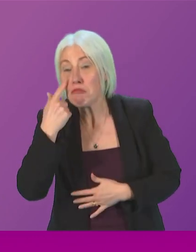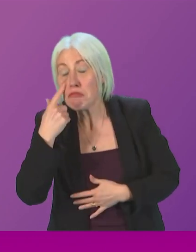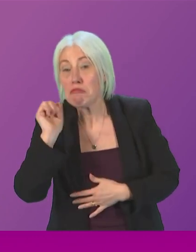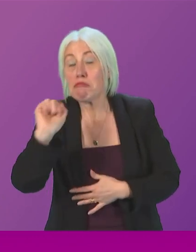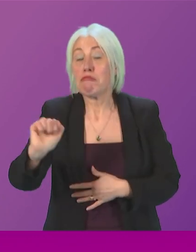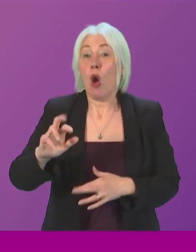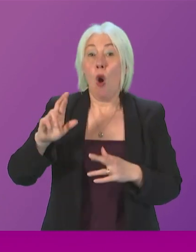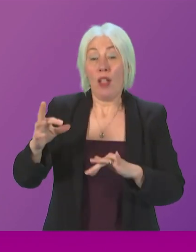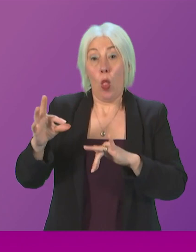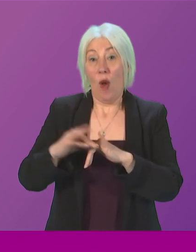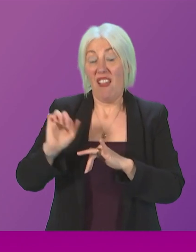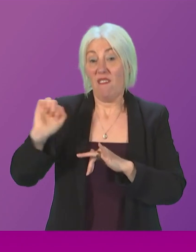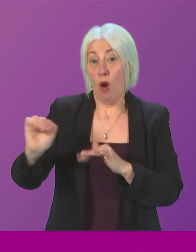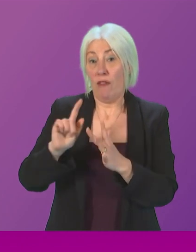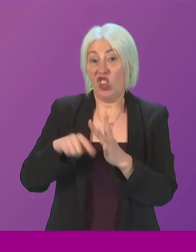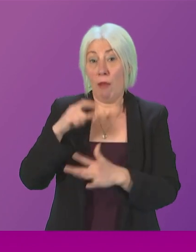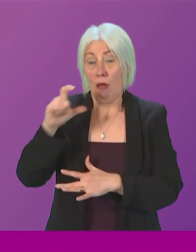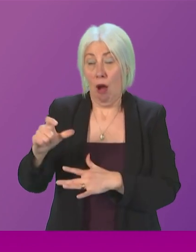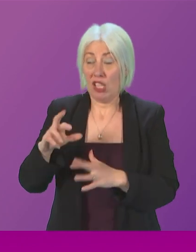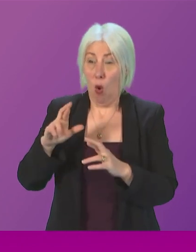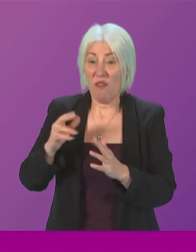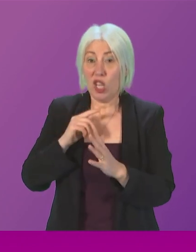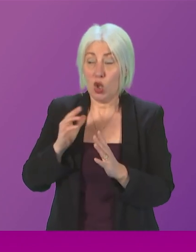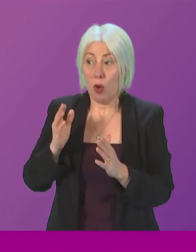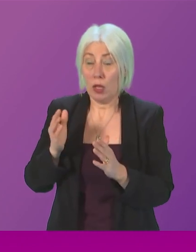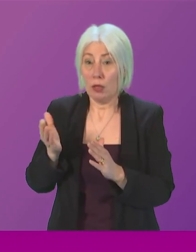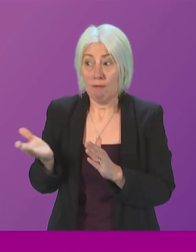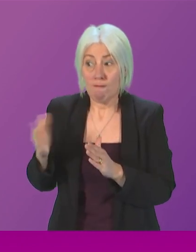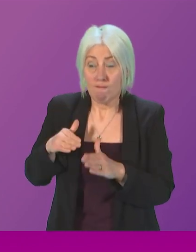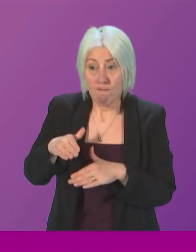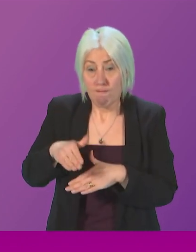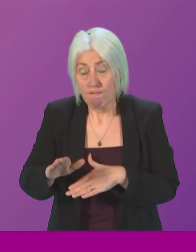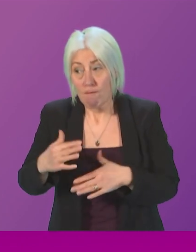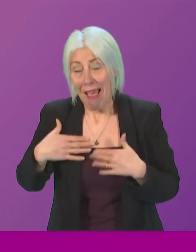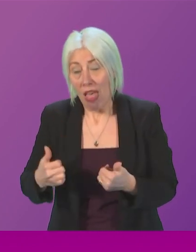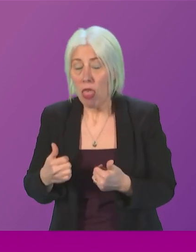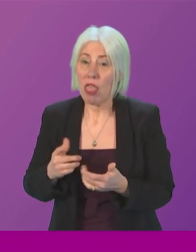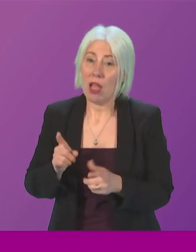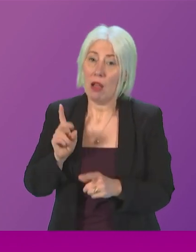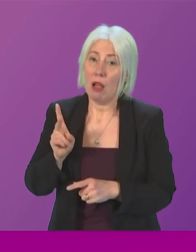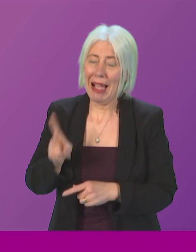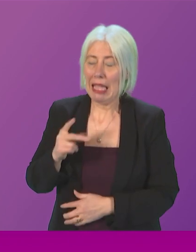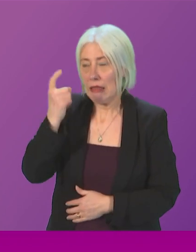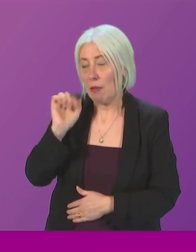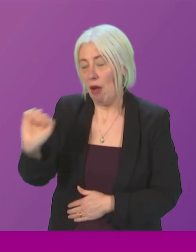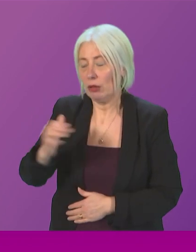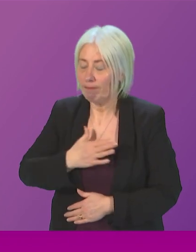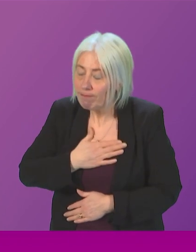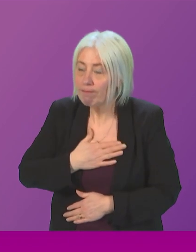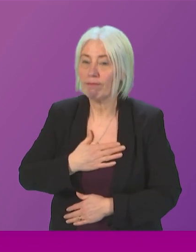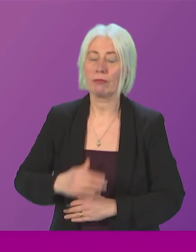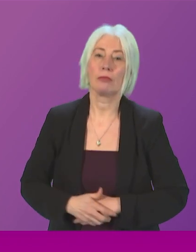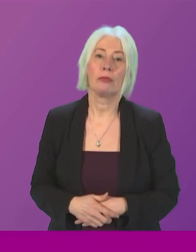Somerville the wife of James Carsey continues hopefully to recover and my thoughts again with her and the family of James Carsey